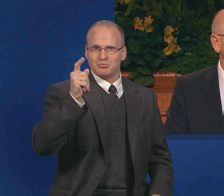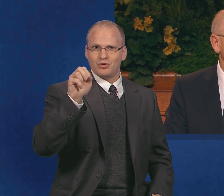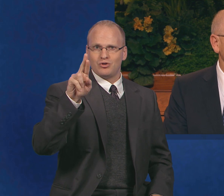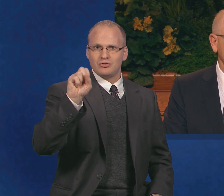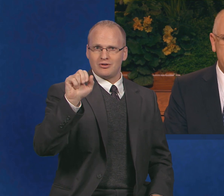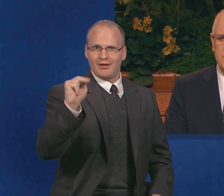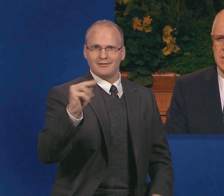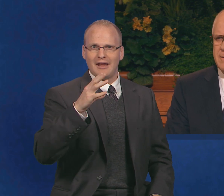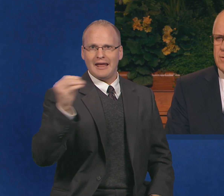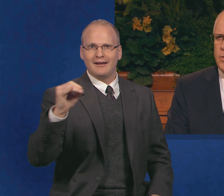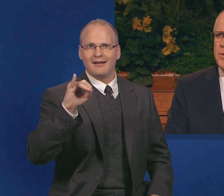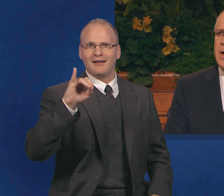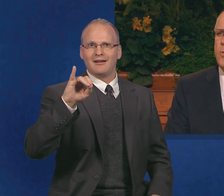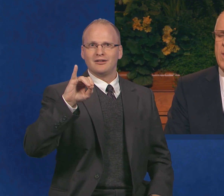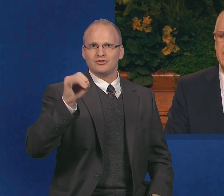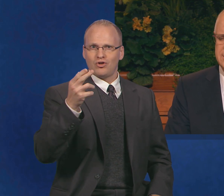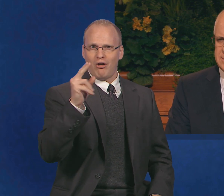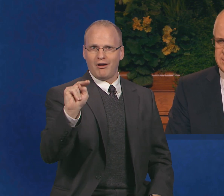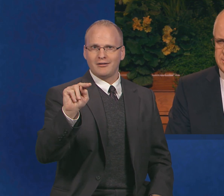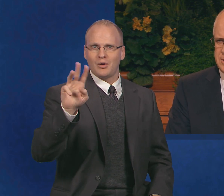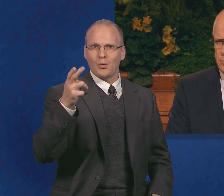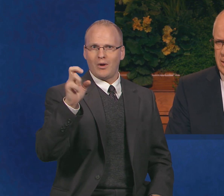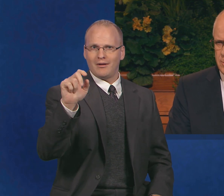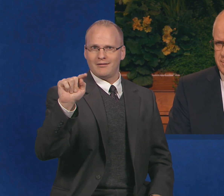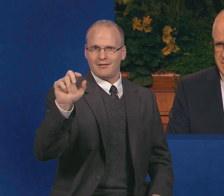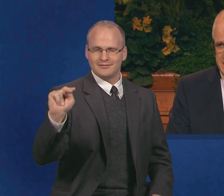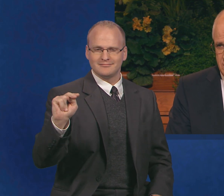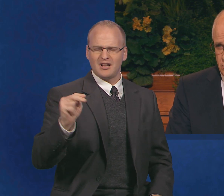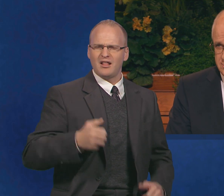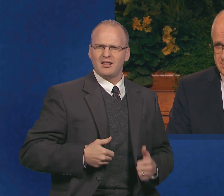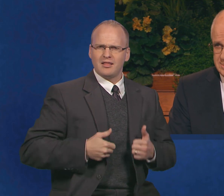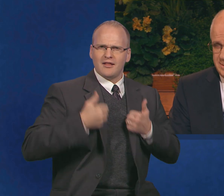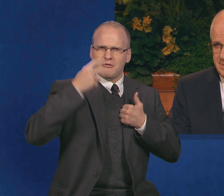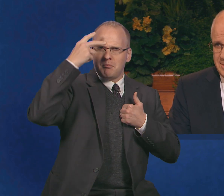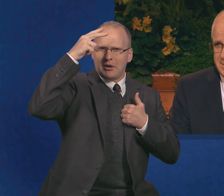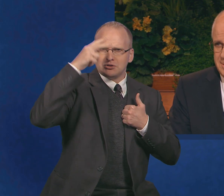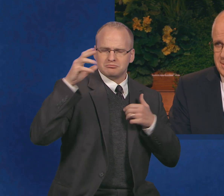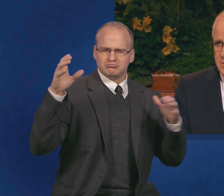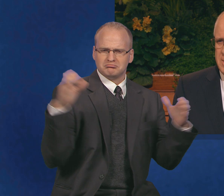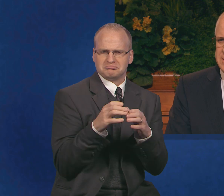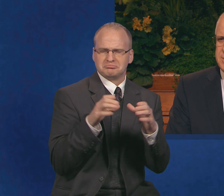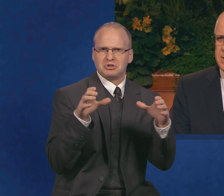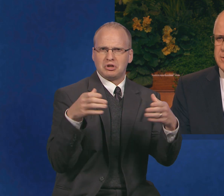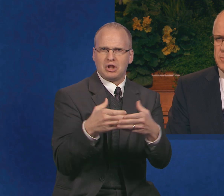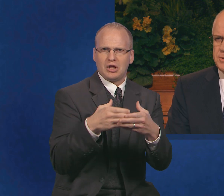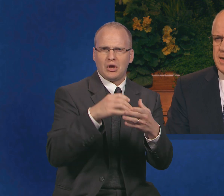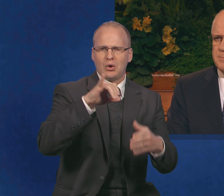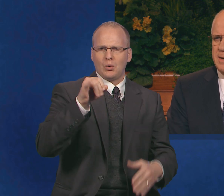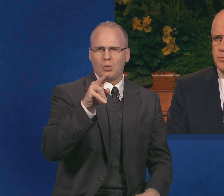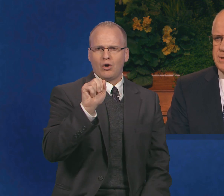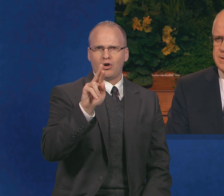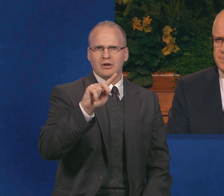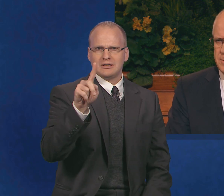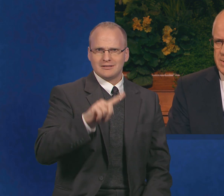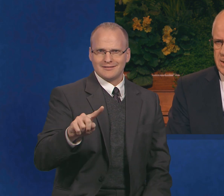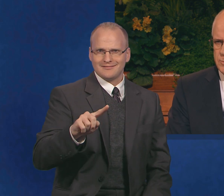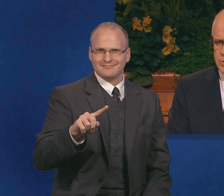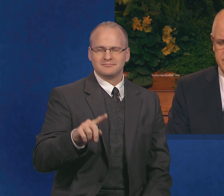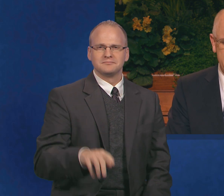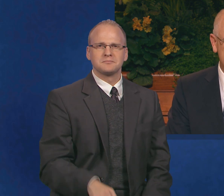small community of Colonia Juarez, Chihuahua, Mexico. The Wettin children were taught by precept and by observing the